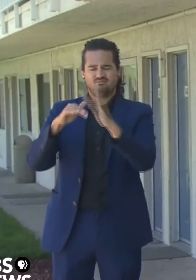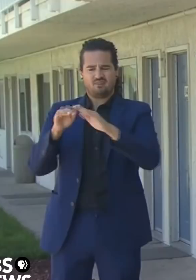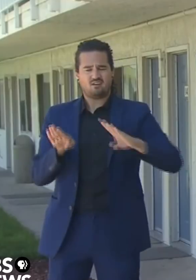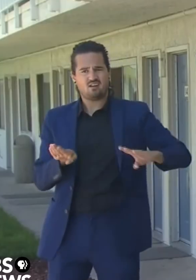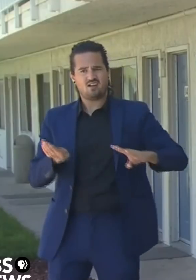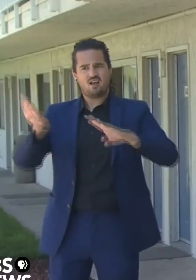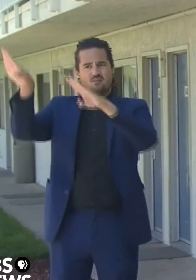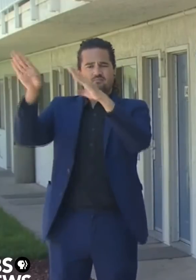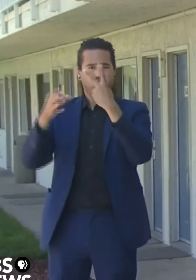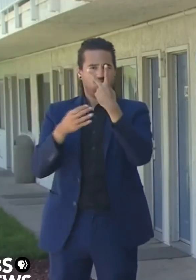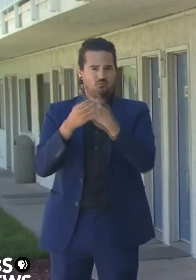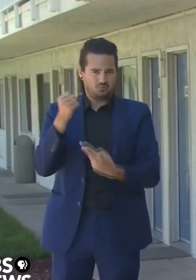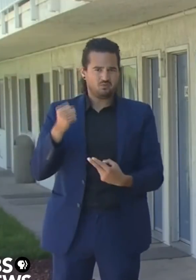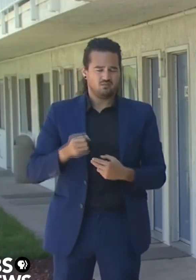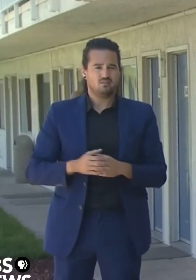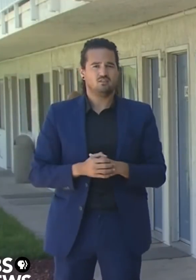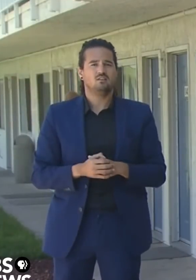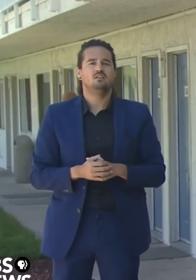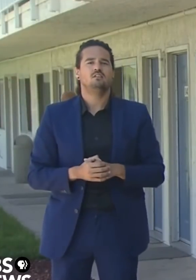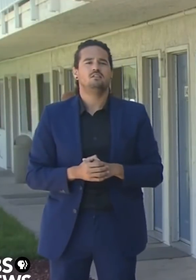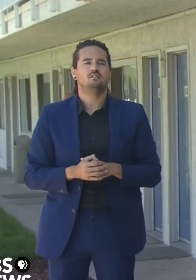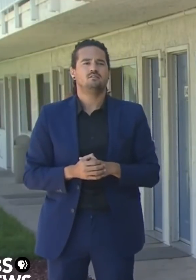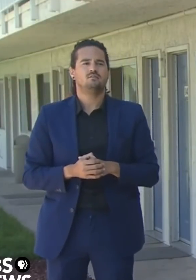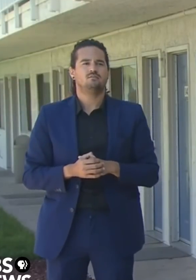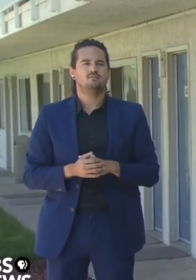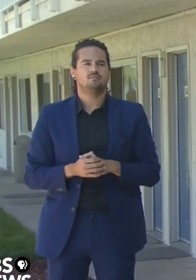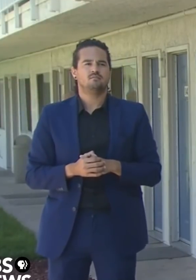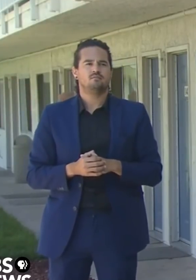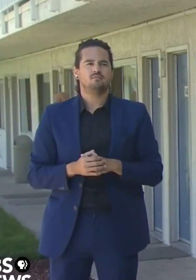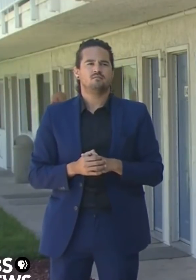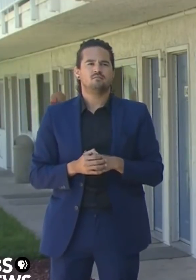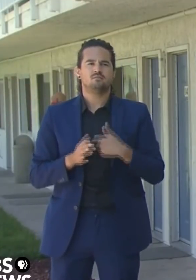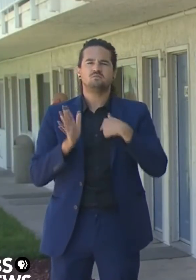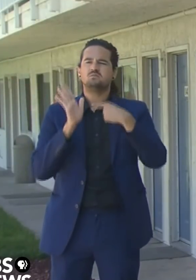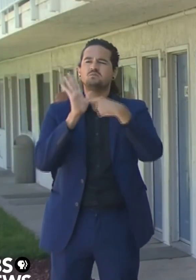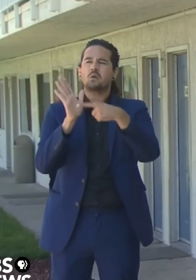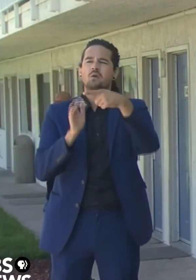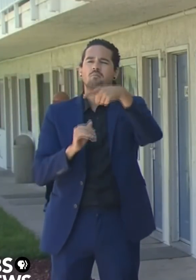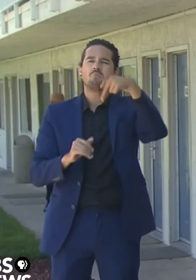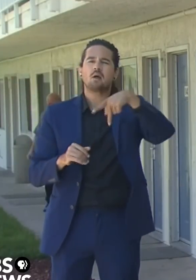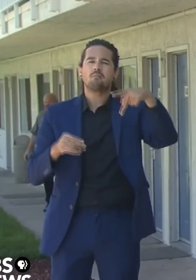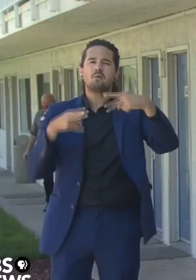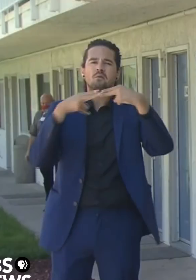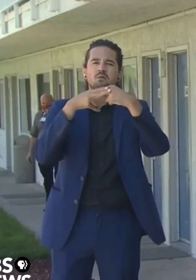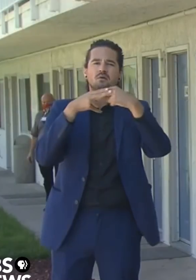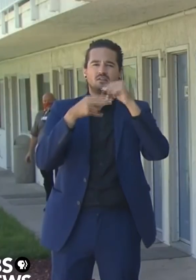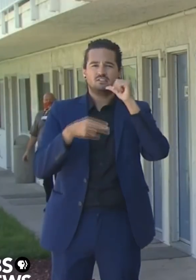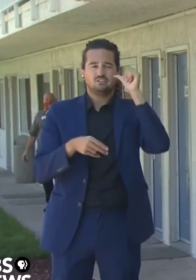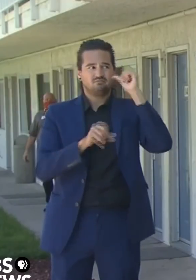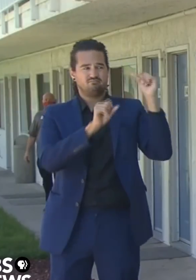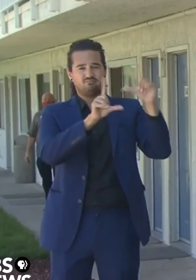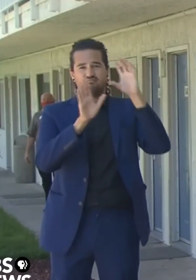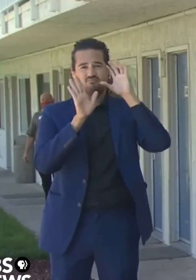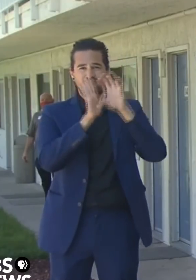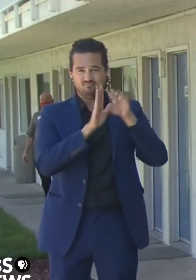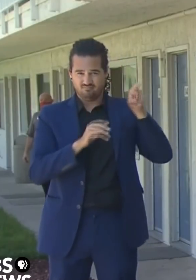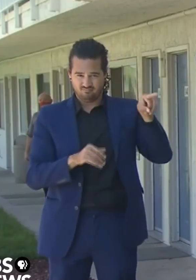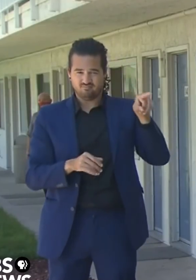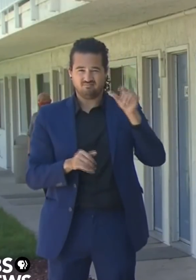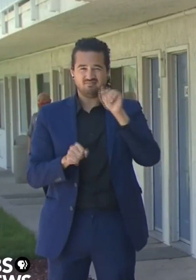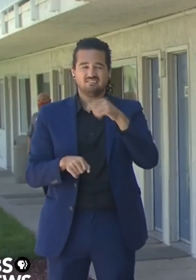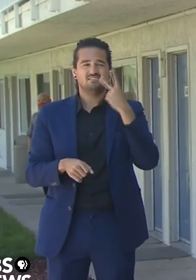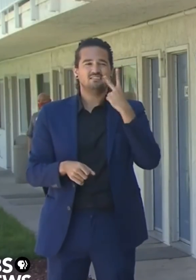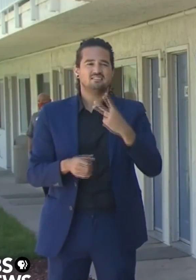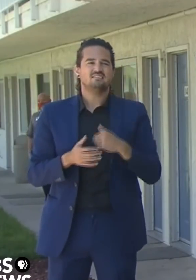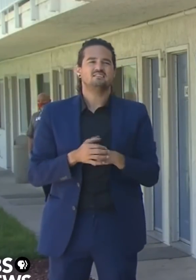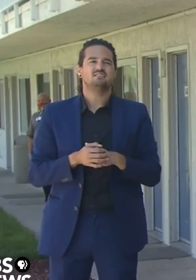slide yesterday and I want to reinforce it again here today. We had a 4.4% positivity rate in this state two